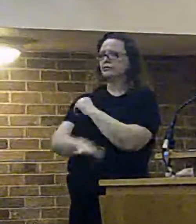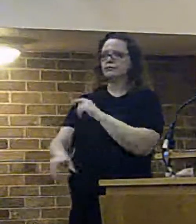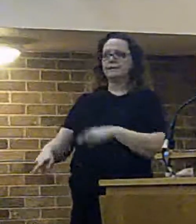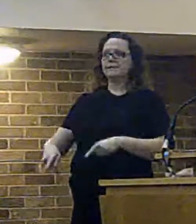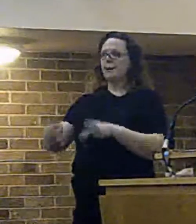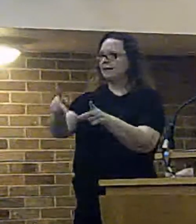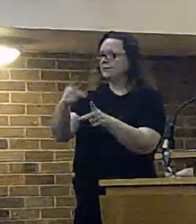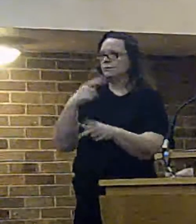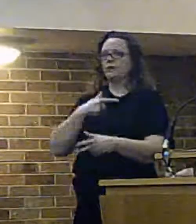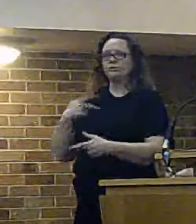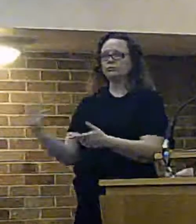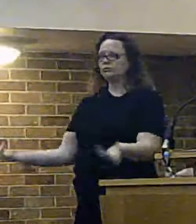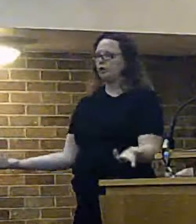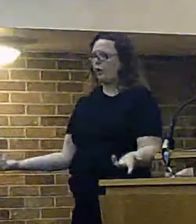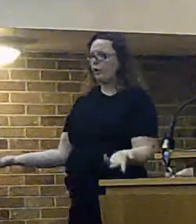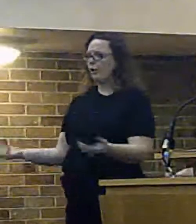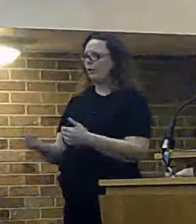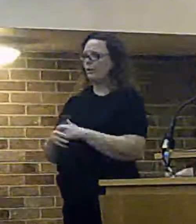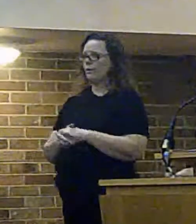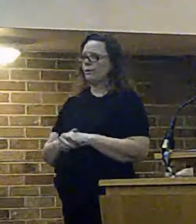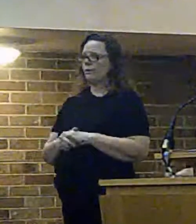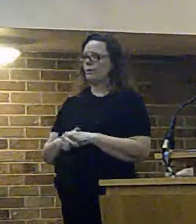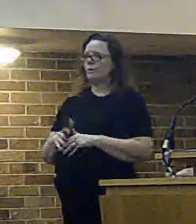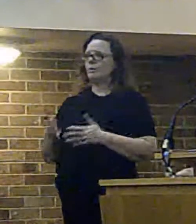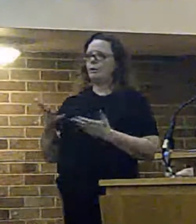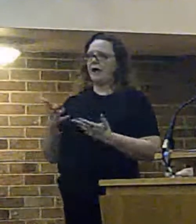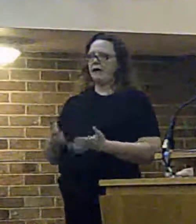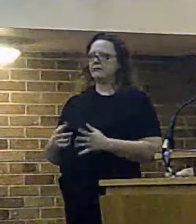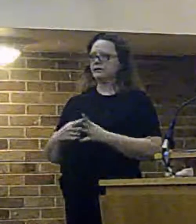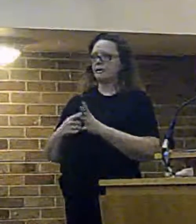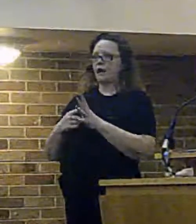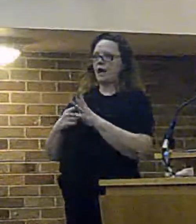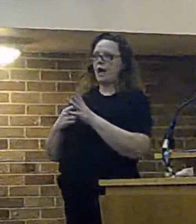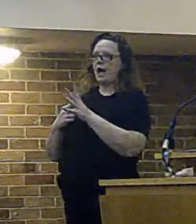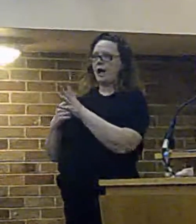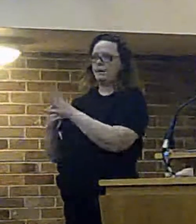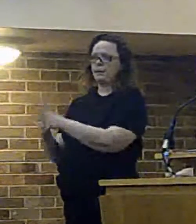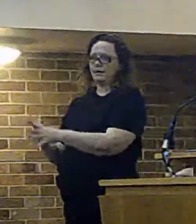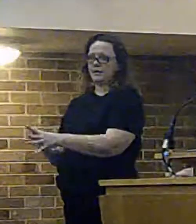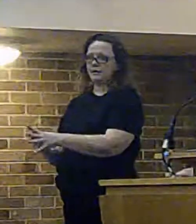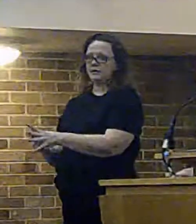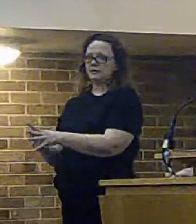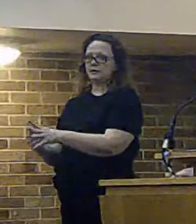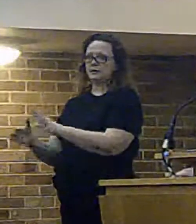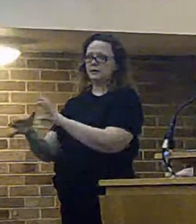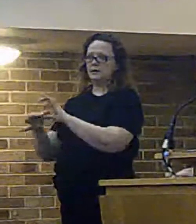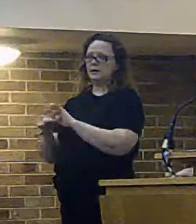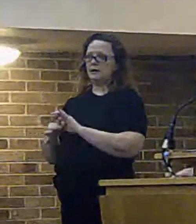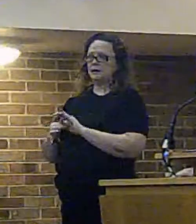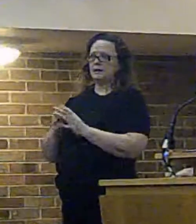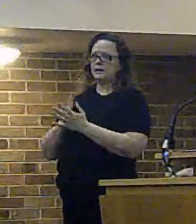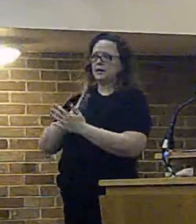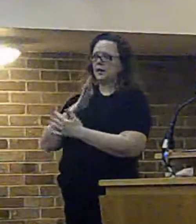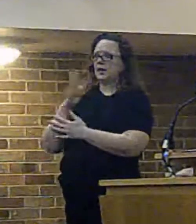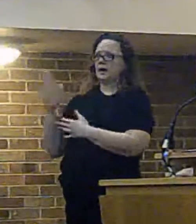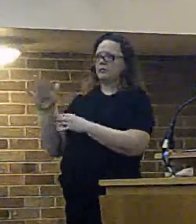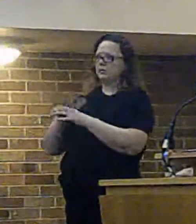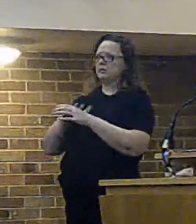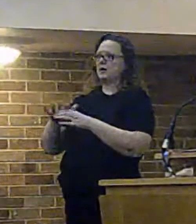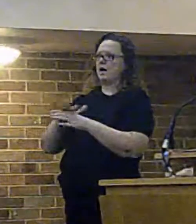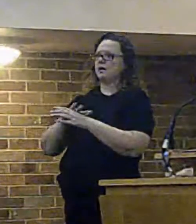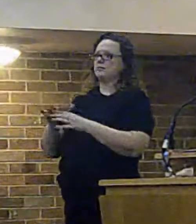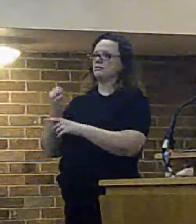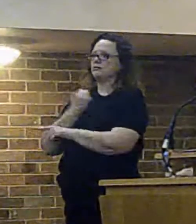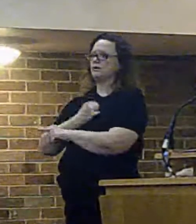circumstances circumstances we would have to go all the way down an application in relation to the library site to be refused